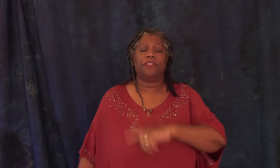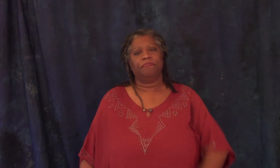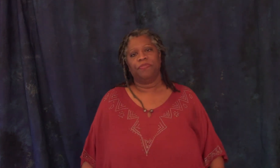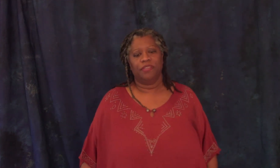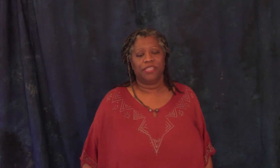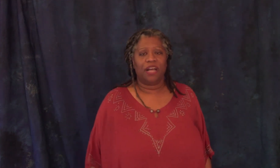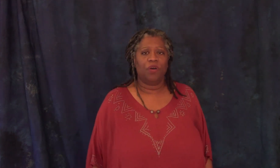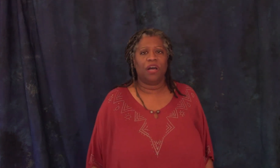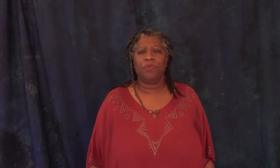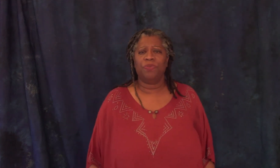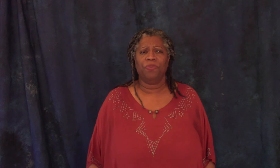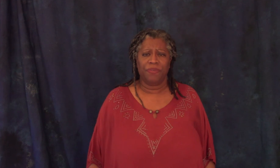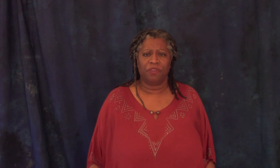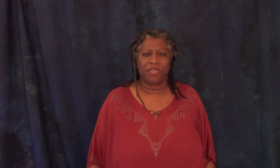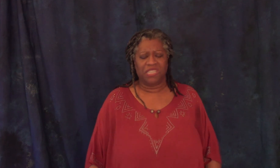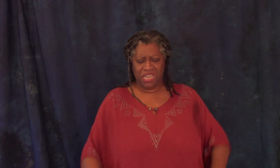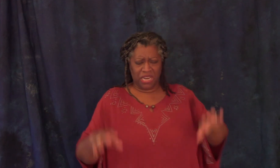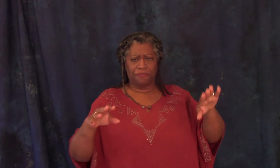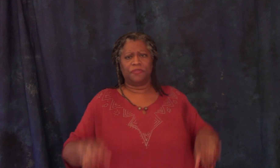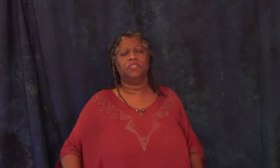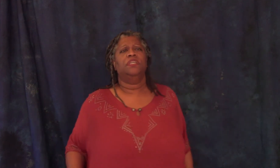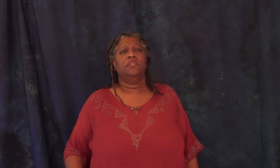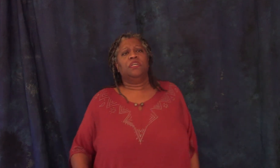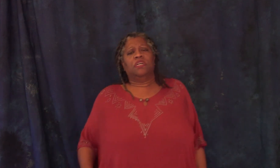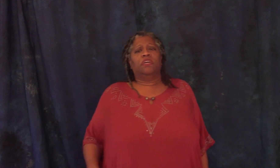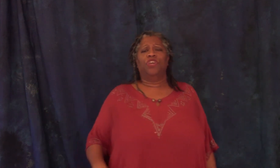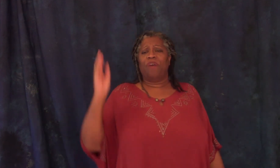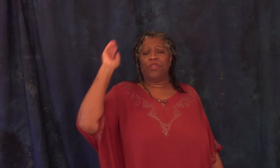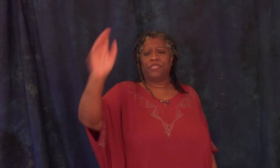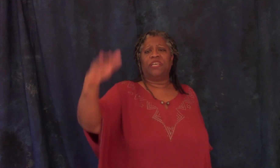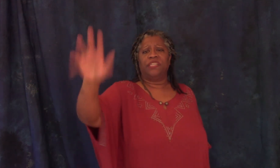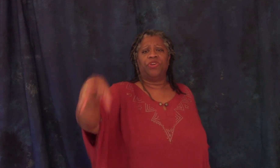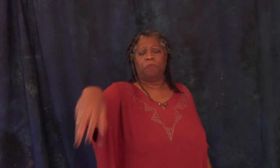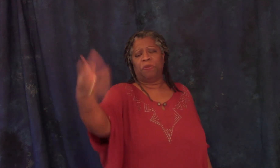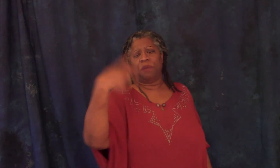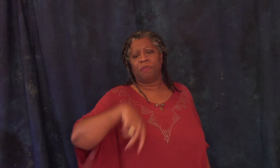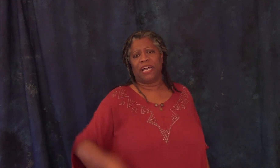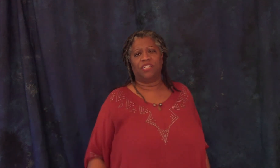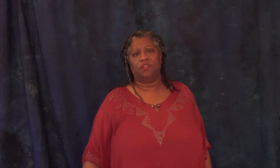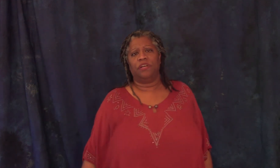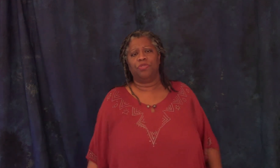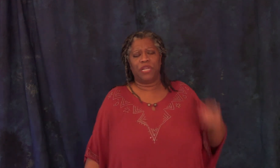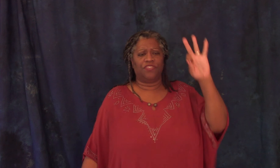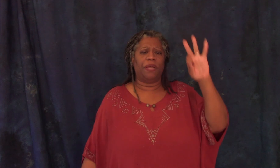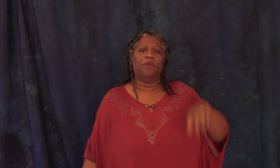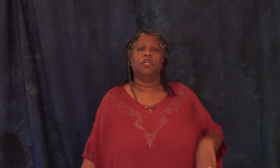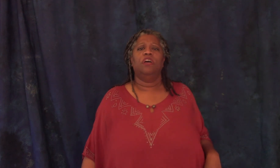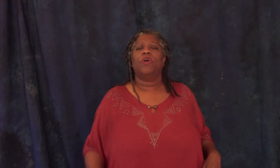i said how how would you prove it your majesty easy enough you have one of those disgusting dirty people come to my castle three days from now we're gonna